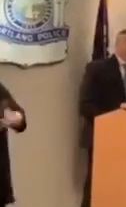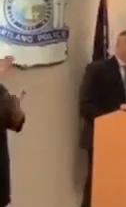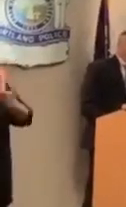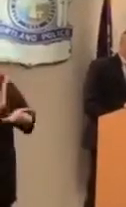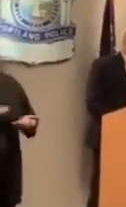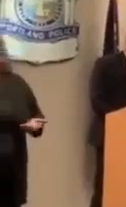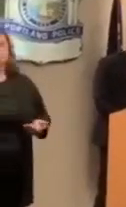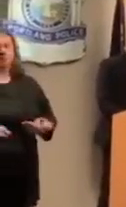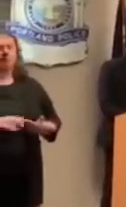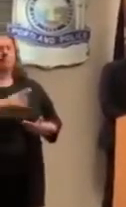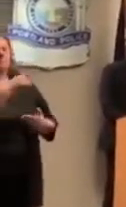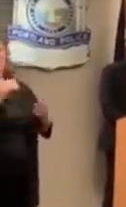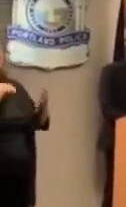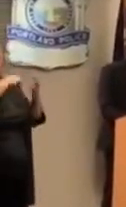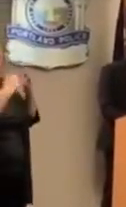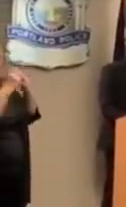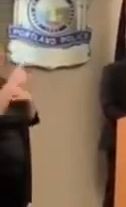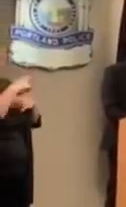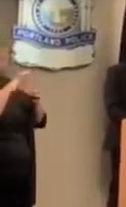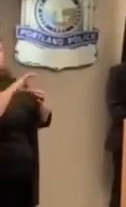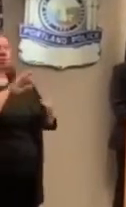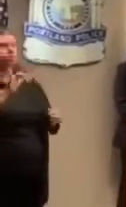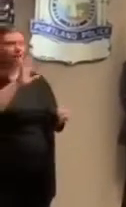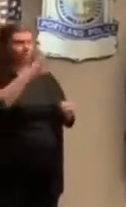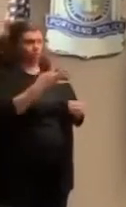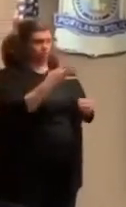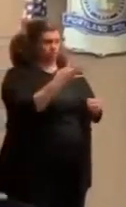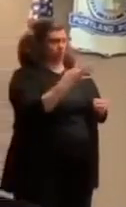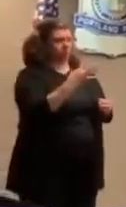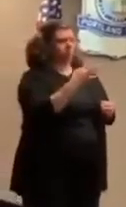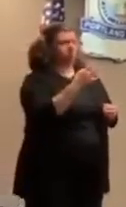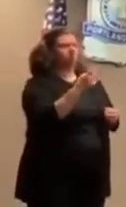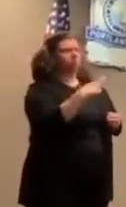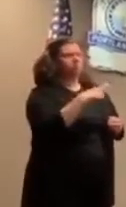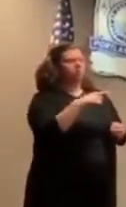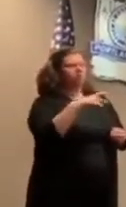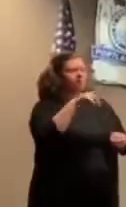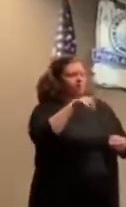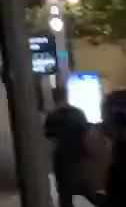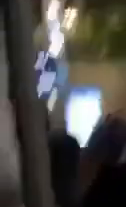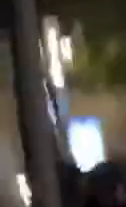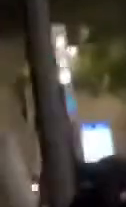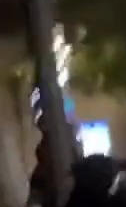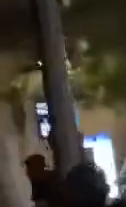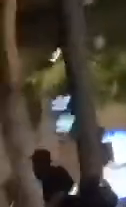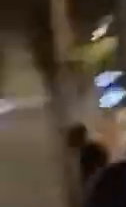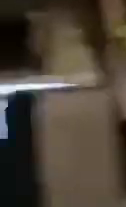On the 4th, PPV and federal law enforcement cleared west together.